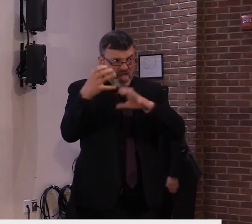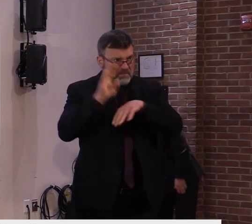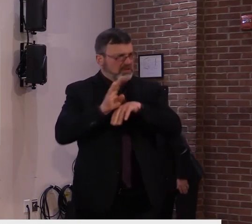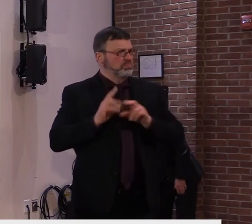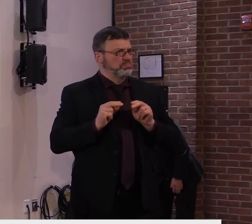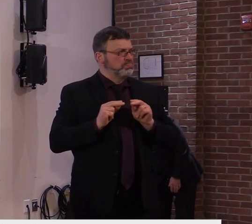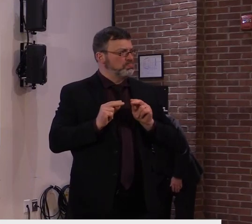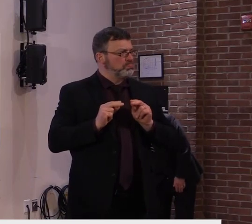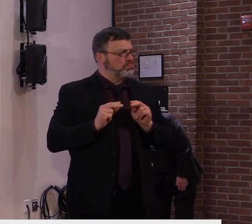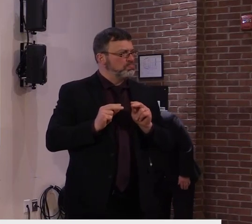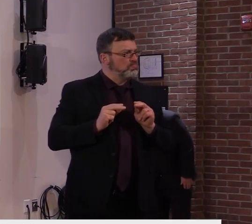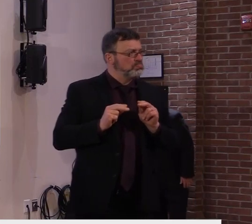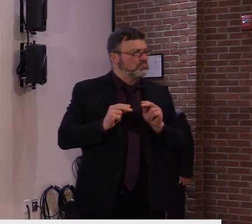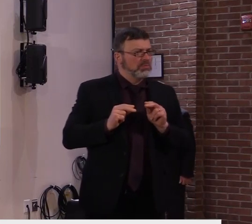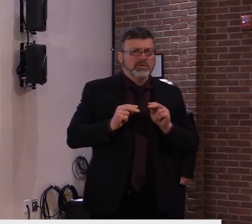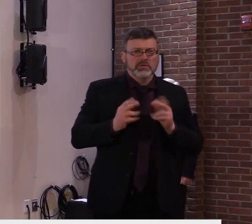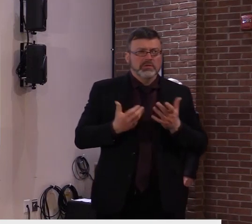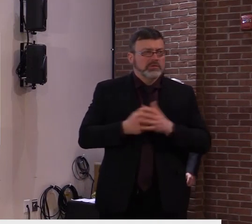Okay. Thank you.